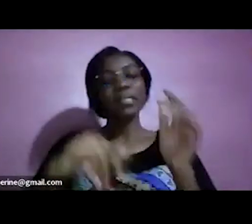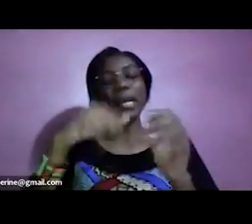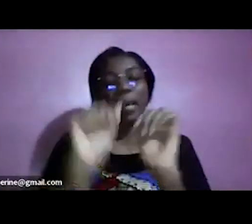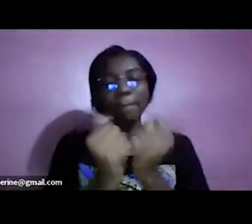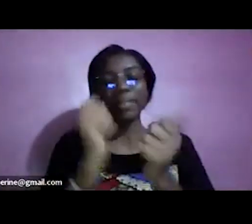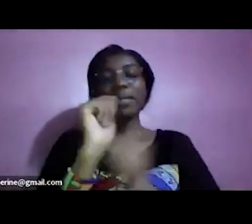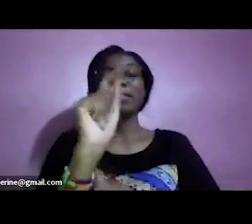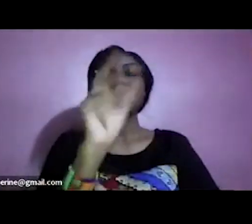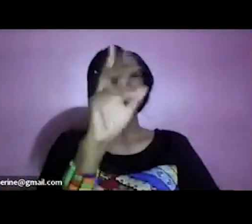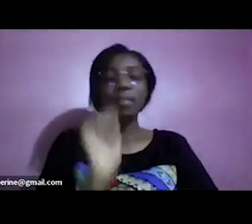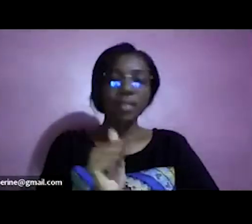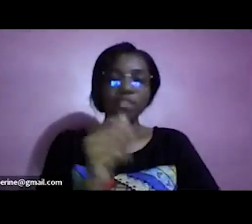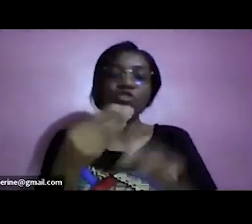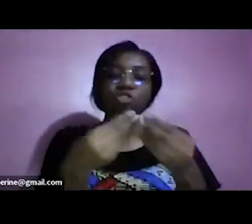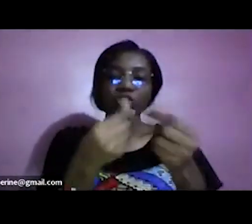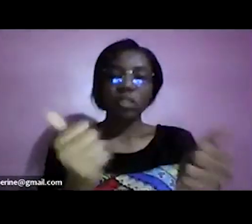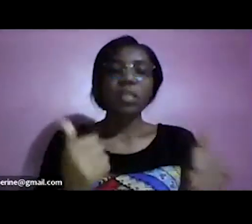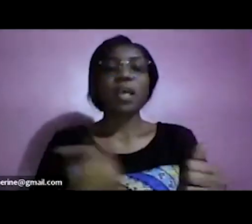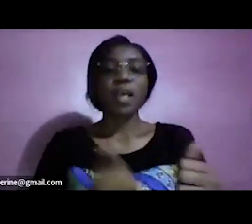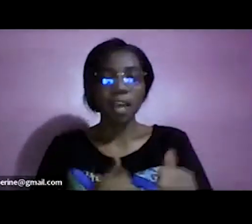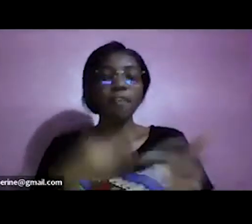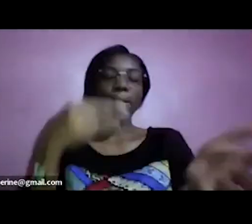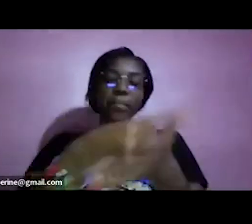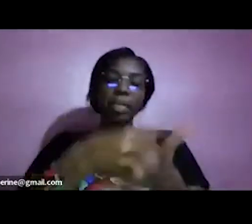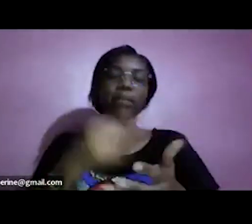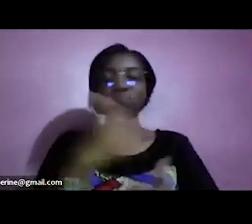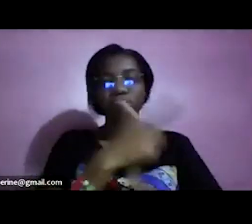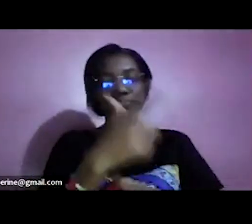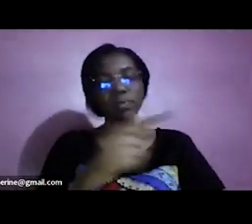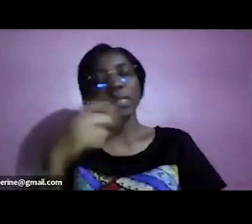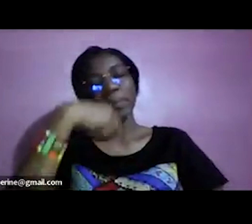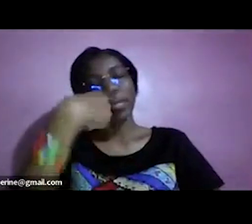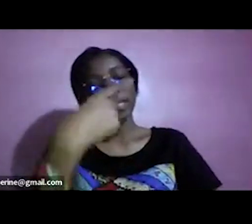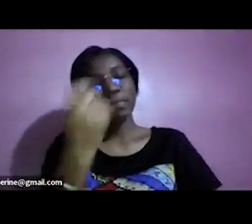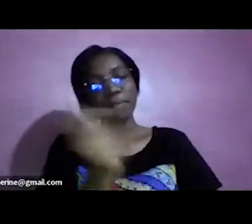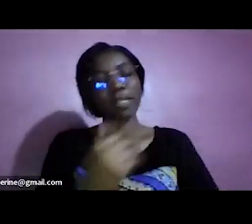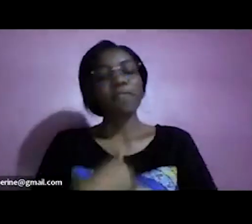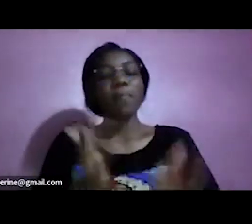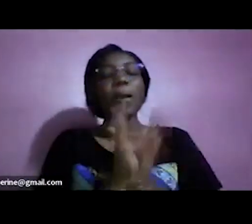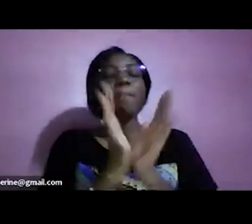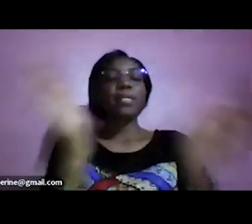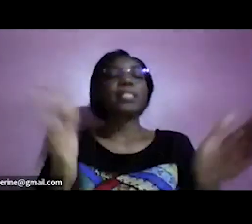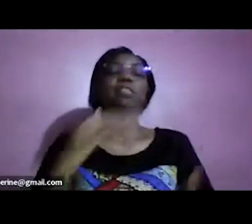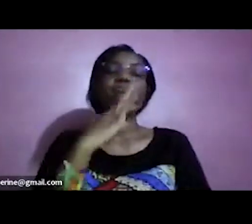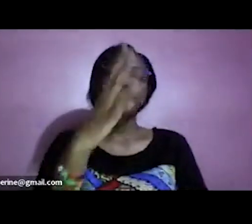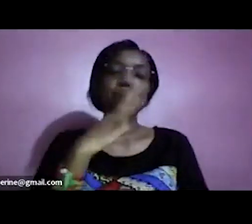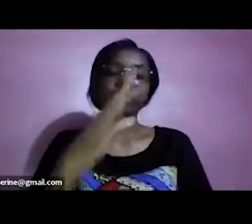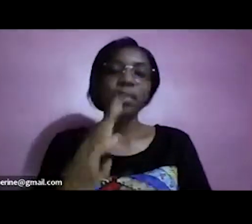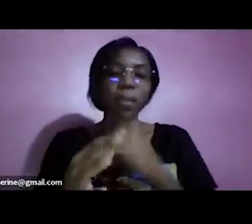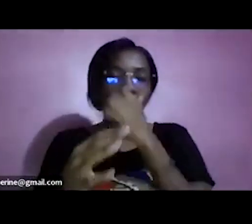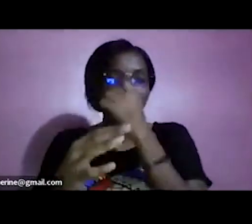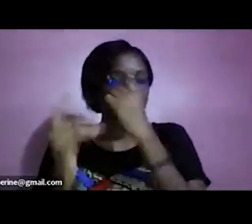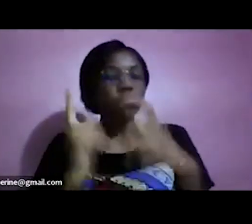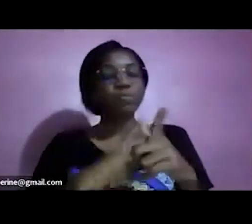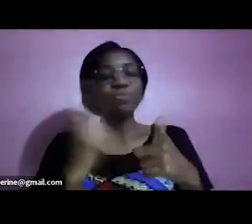our solutions we have a paid webinar coming up in february we have a public speaking session coming up and we also have a road trip